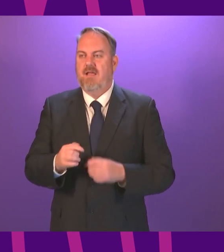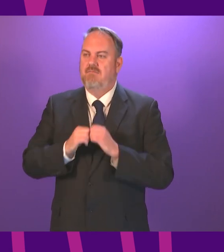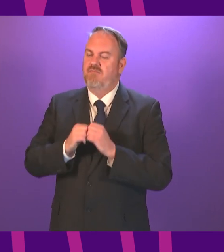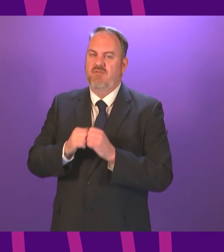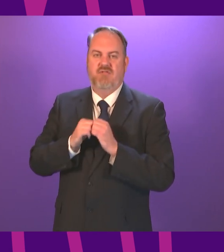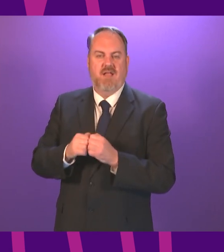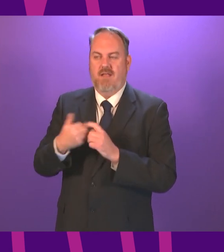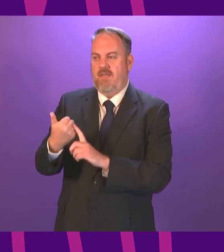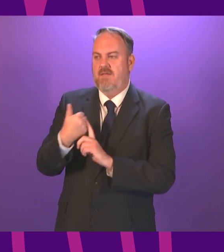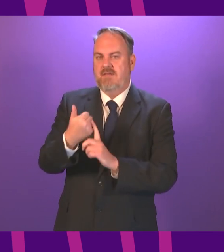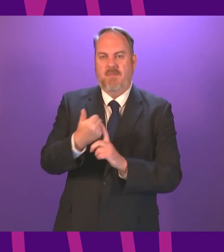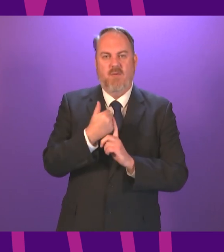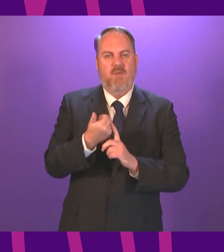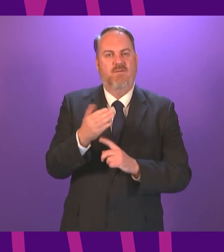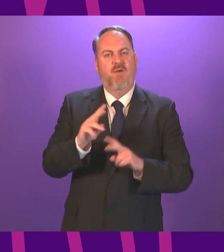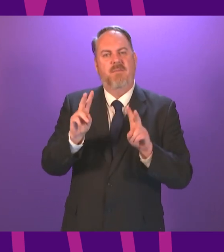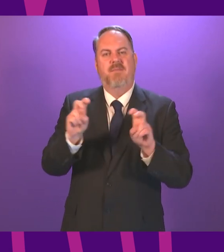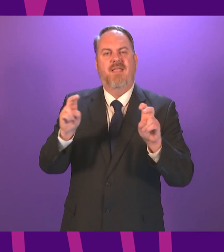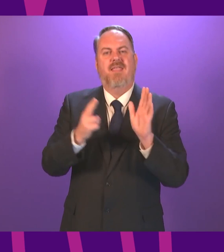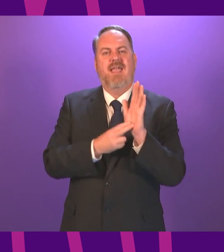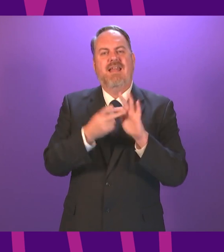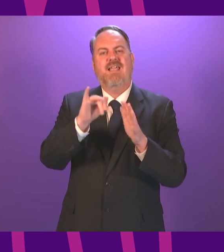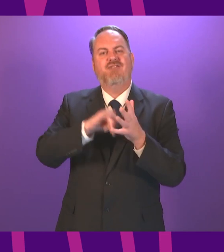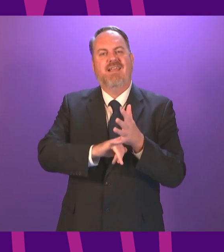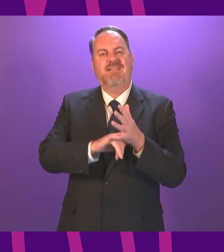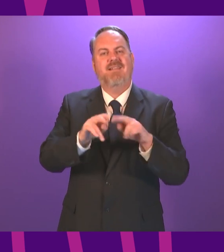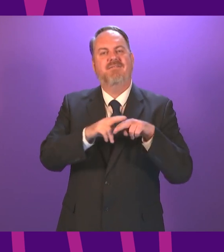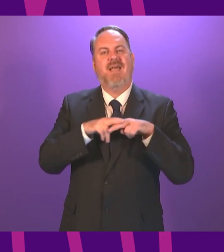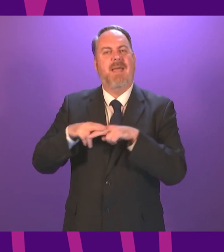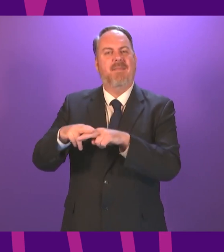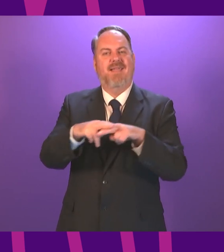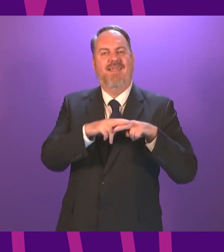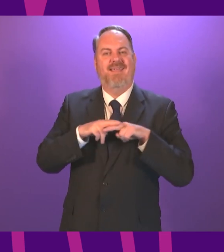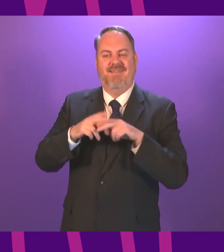family that they pulled together but it is my responsibility to